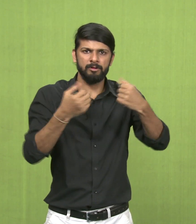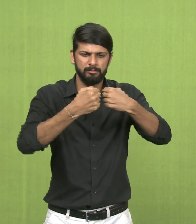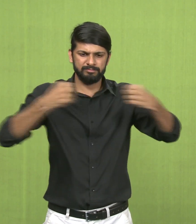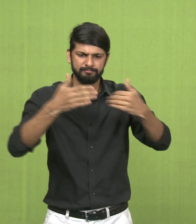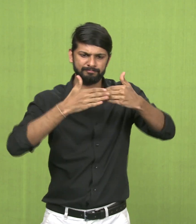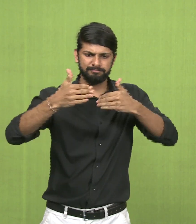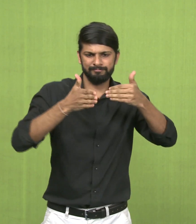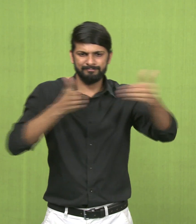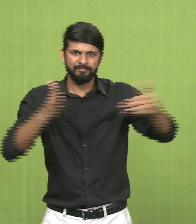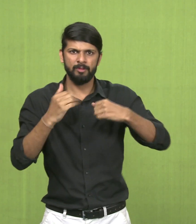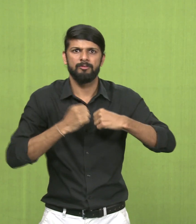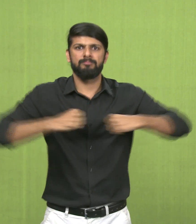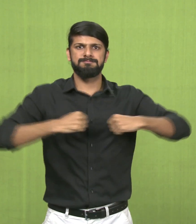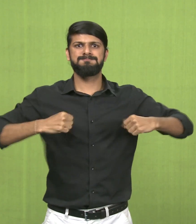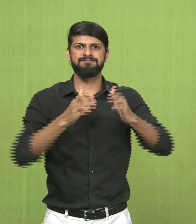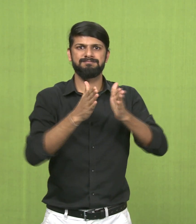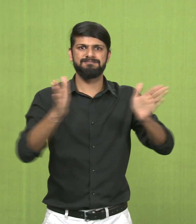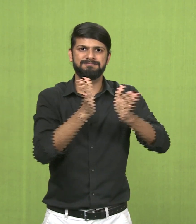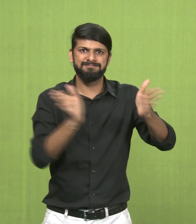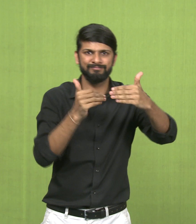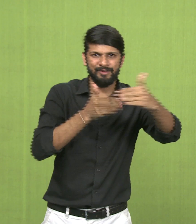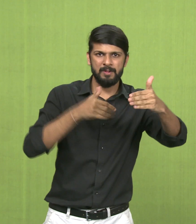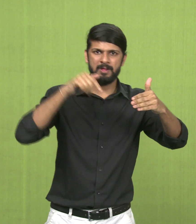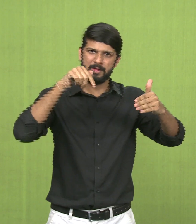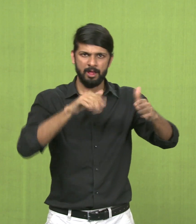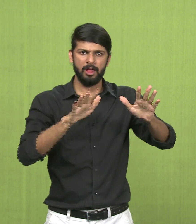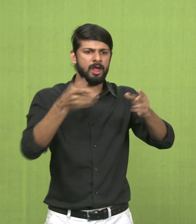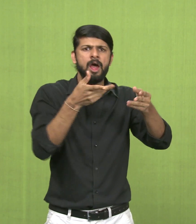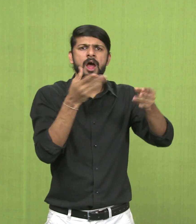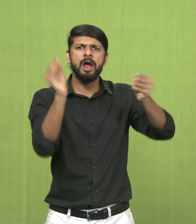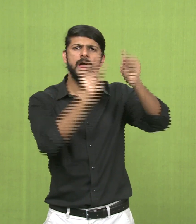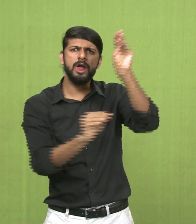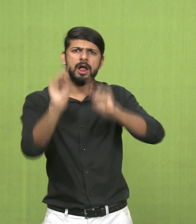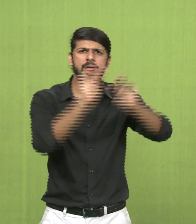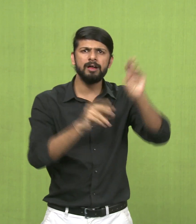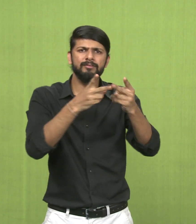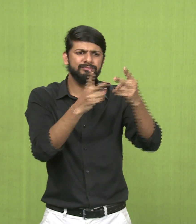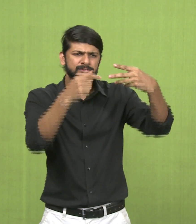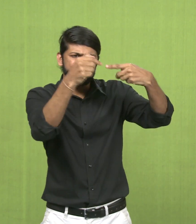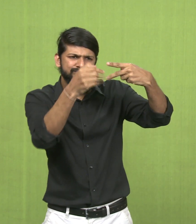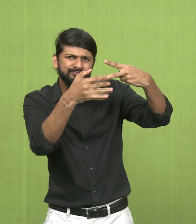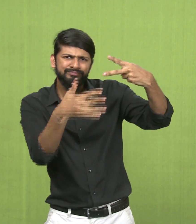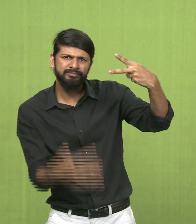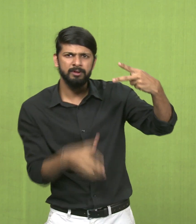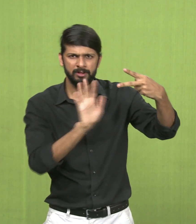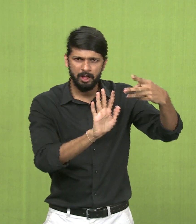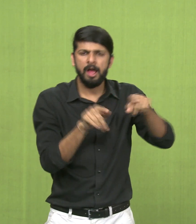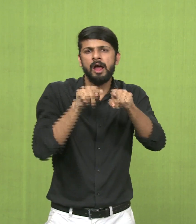the elements, line, shape, form, space, color, etc. which are arranged in a